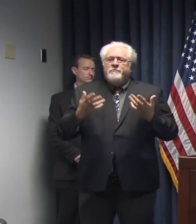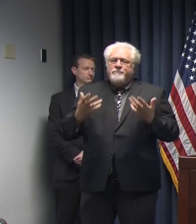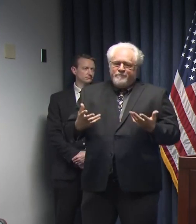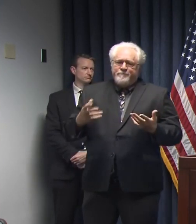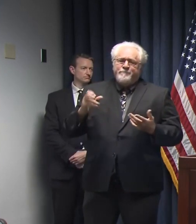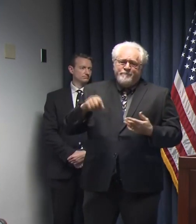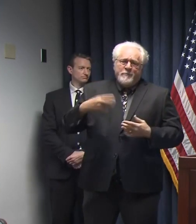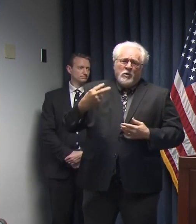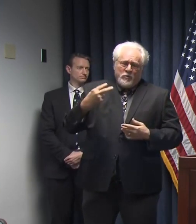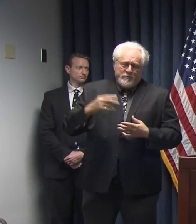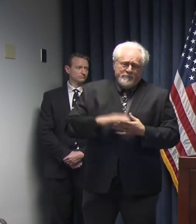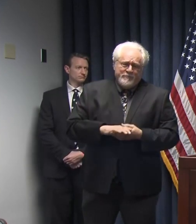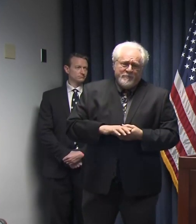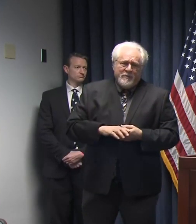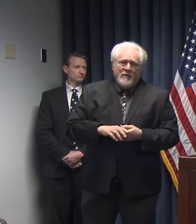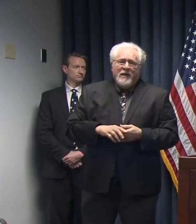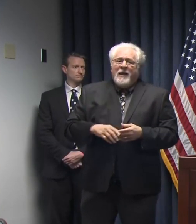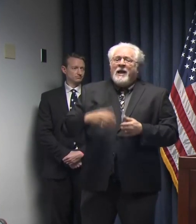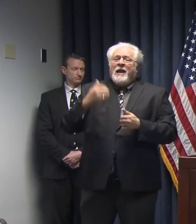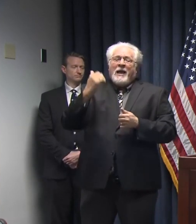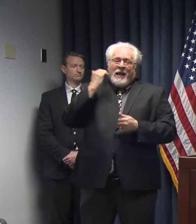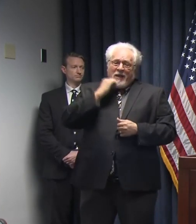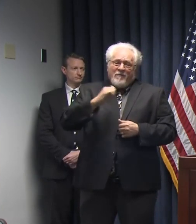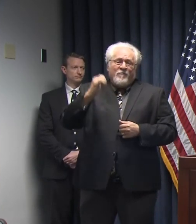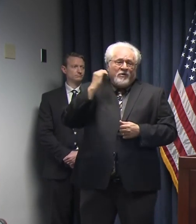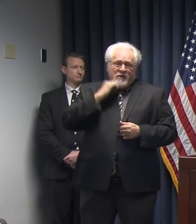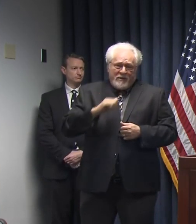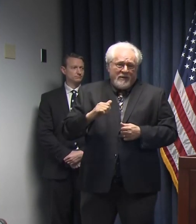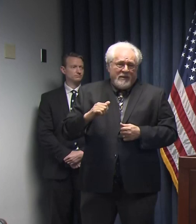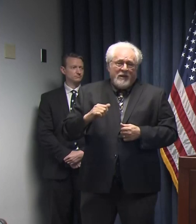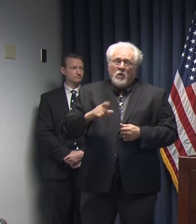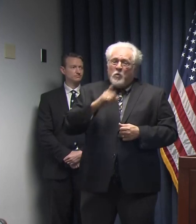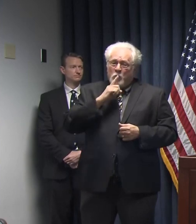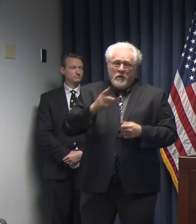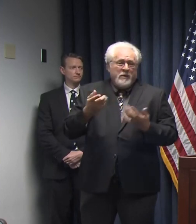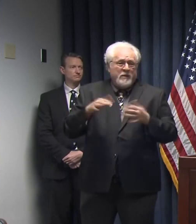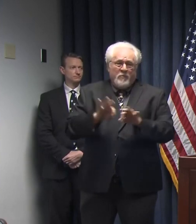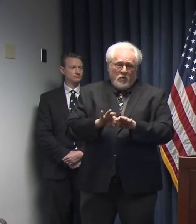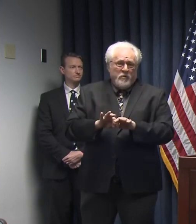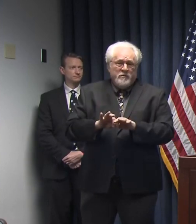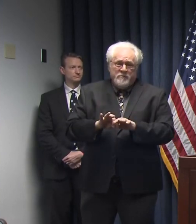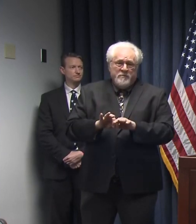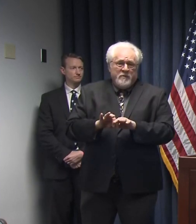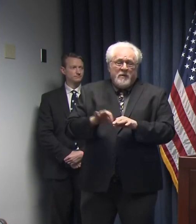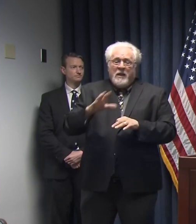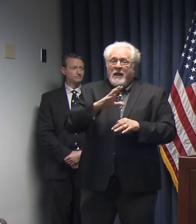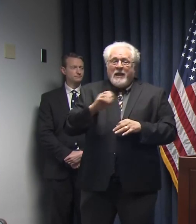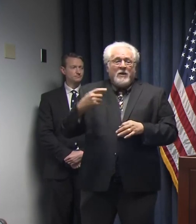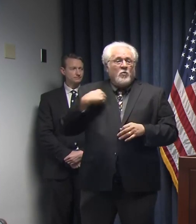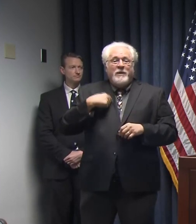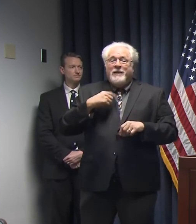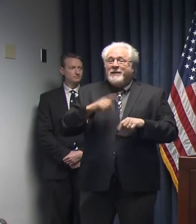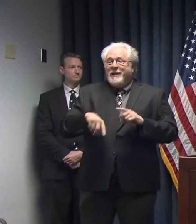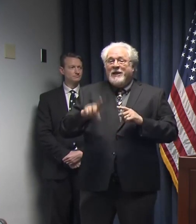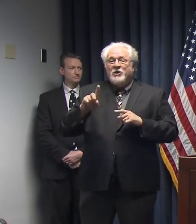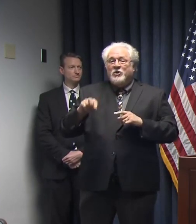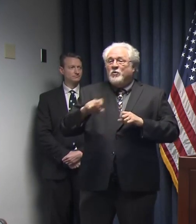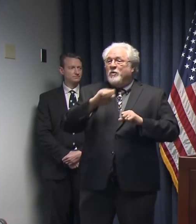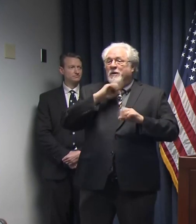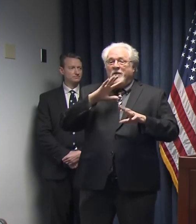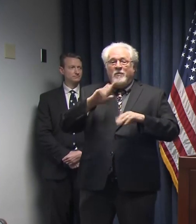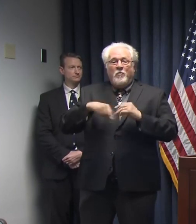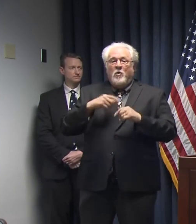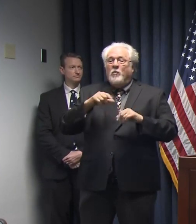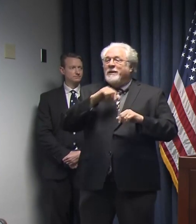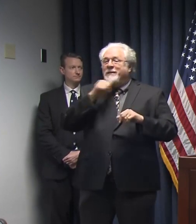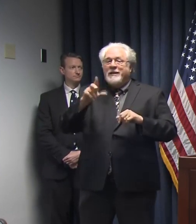every day is really, really important. And we can't do anything about what we did or